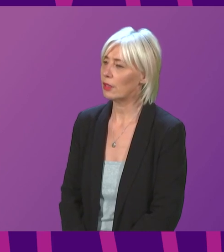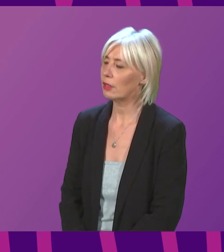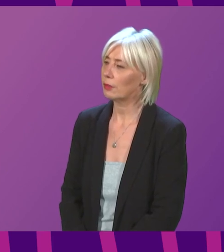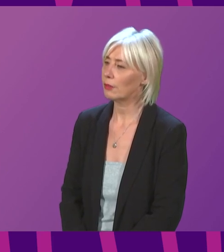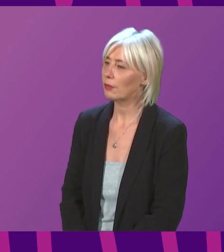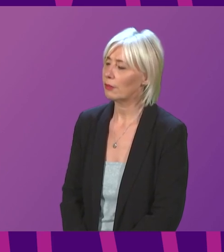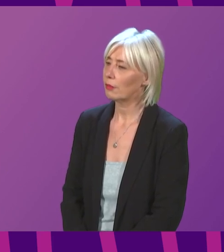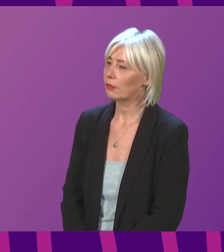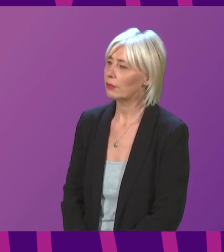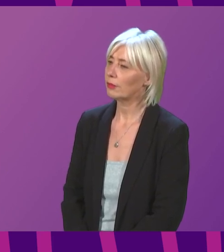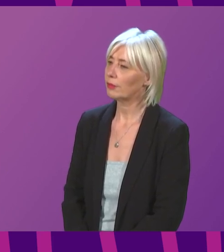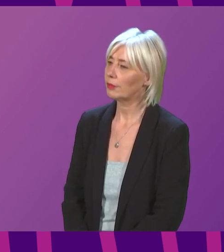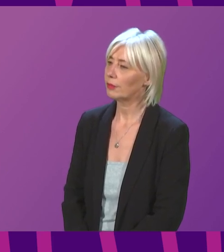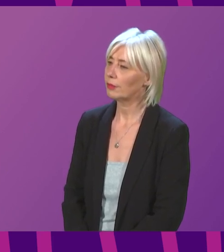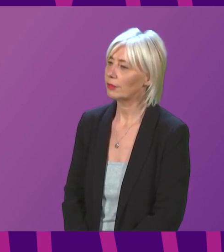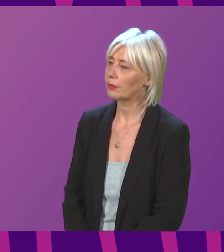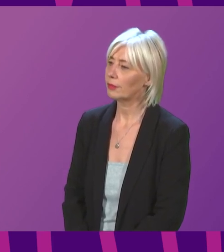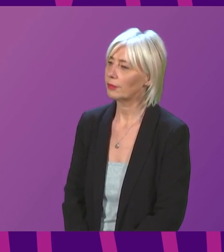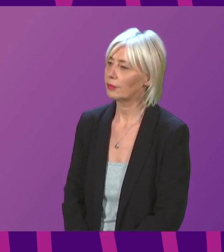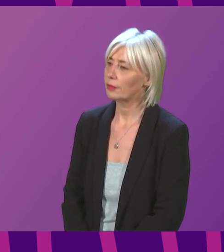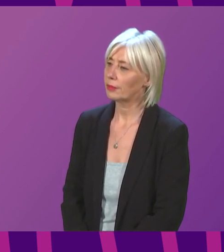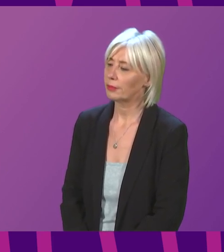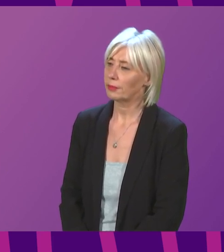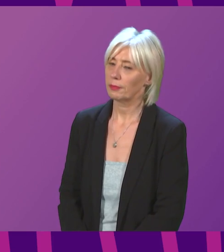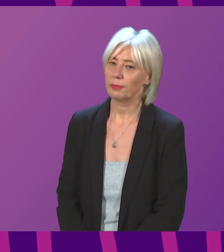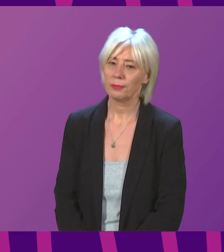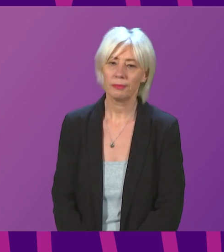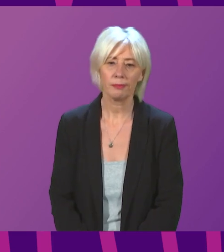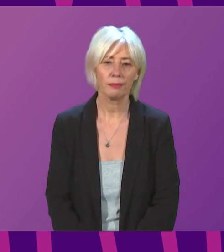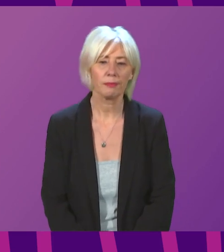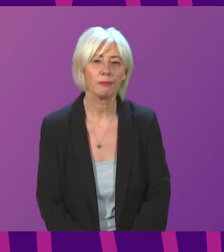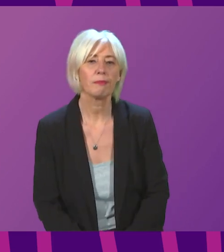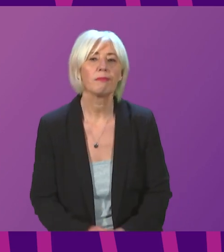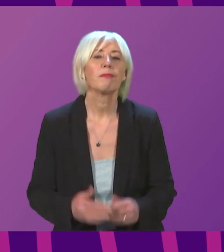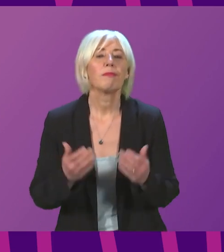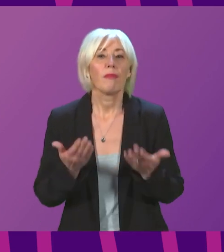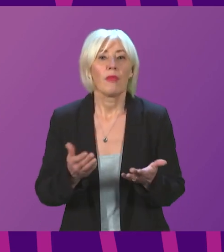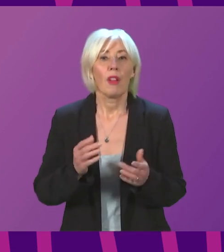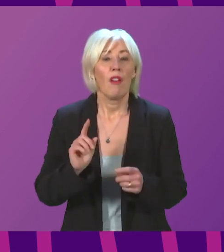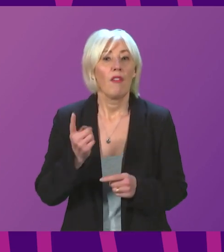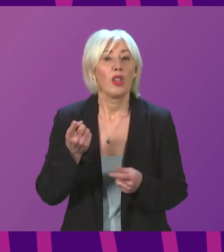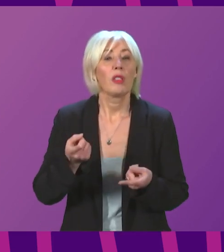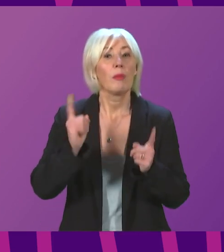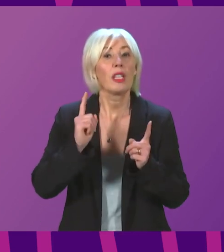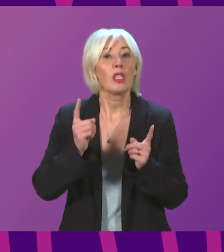So that concludes general questions. The next item of business is First Minister's questions. Members wishing to ask constituency or